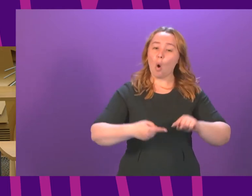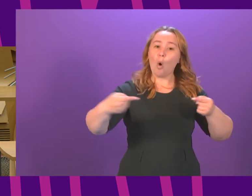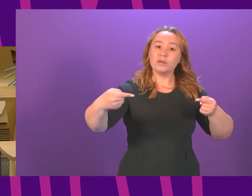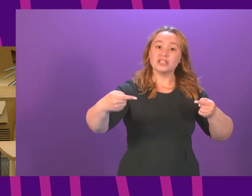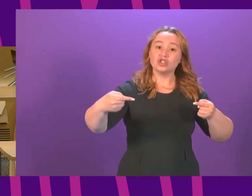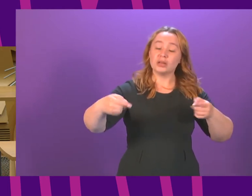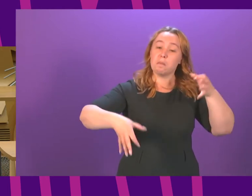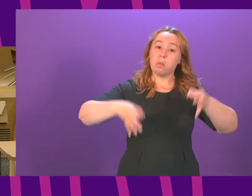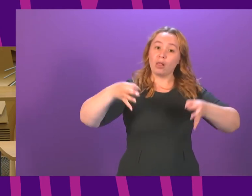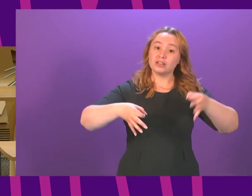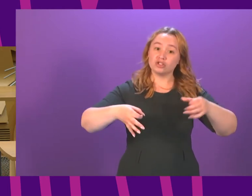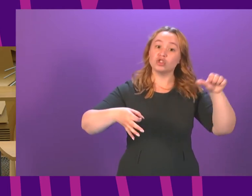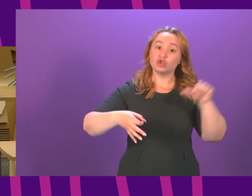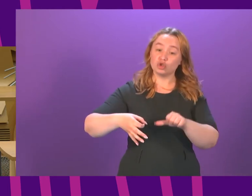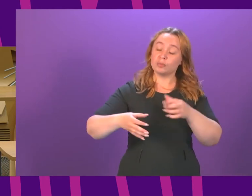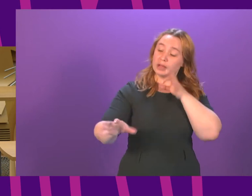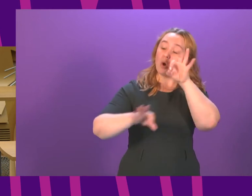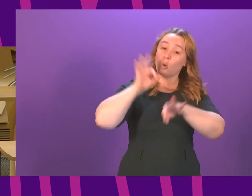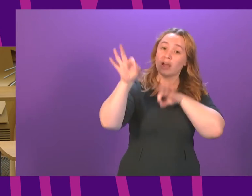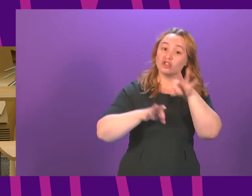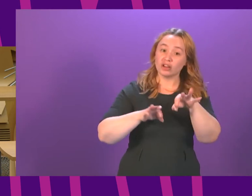question the government. that is healthy in a democracy.